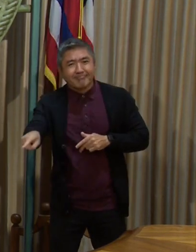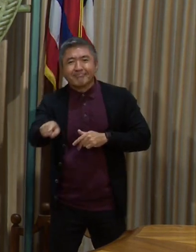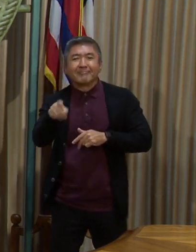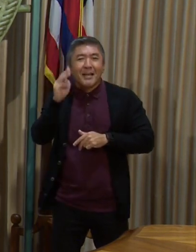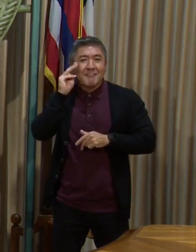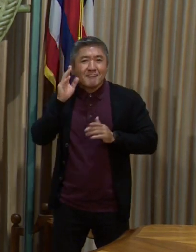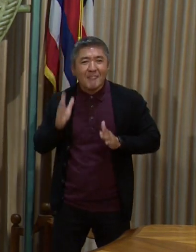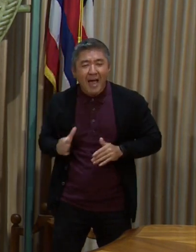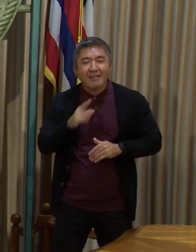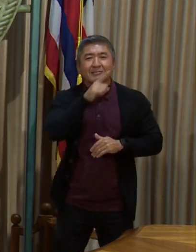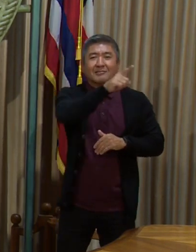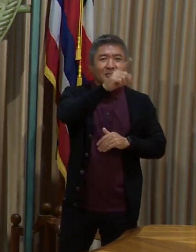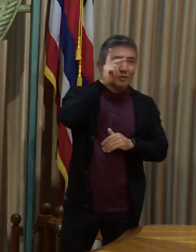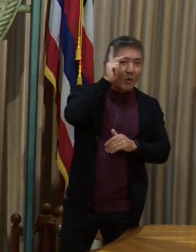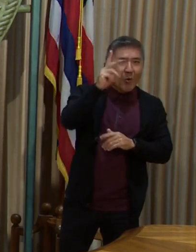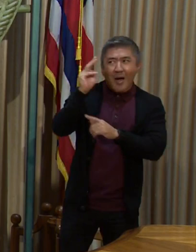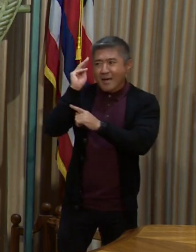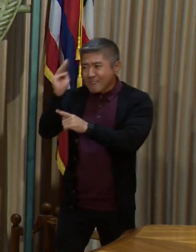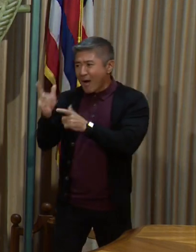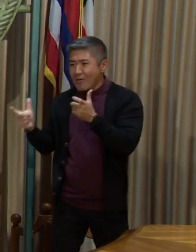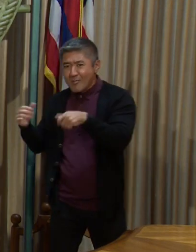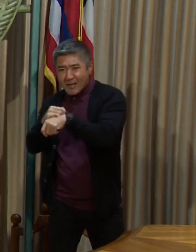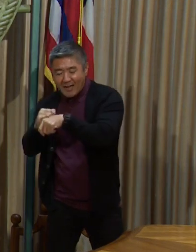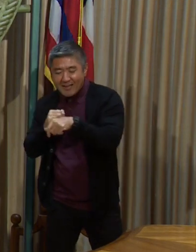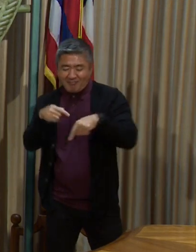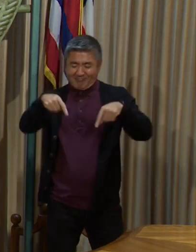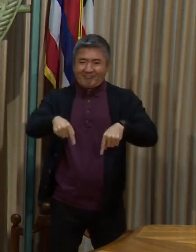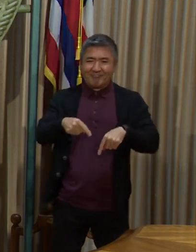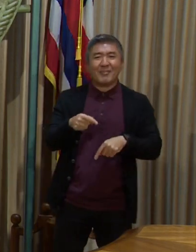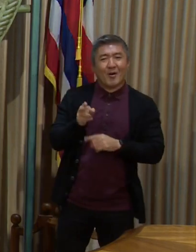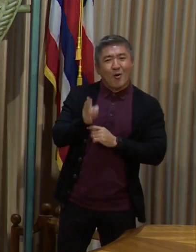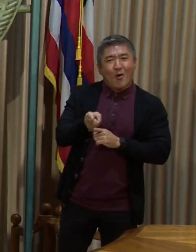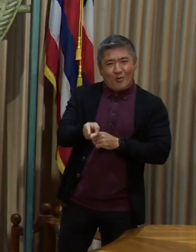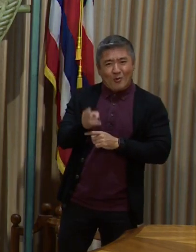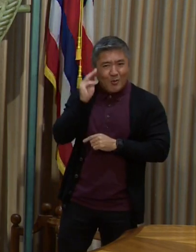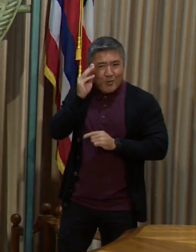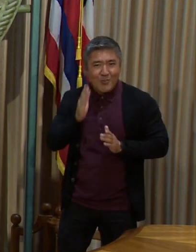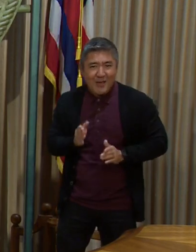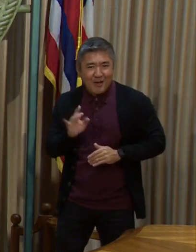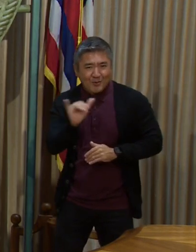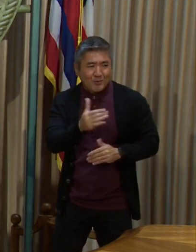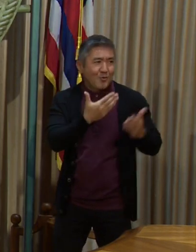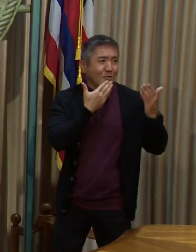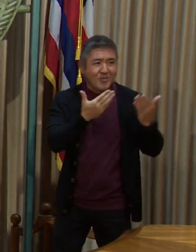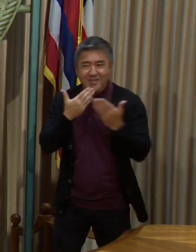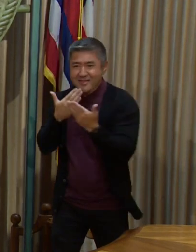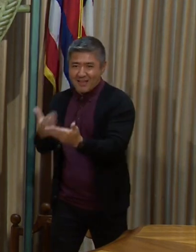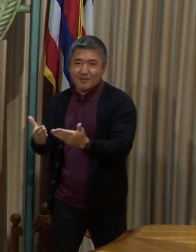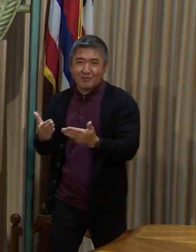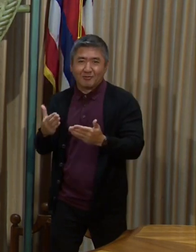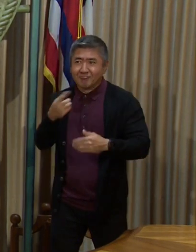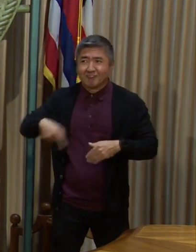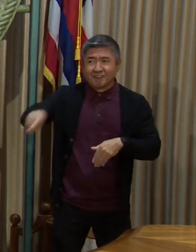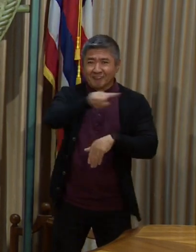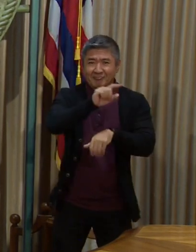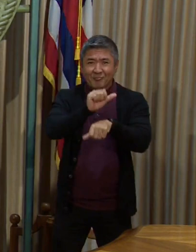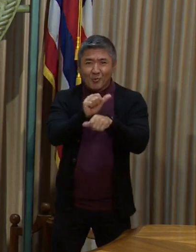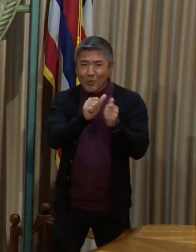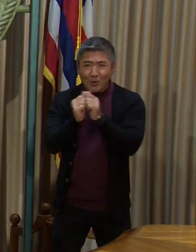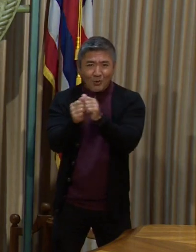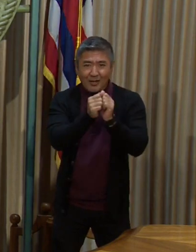Anne Roth, and Mayor Blangiardi here on Oahu, for all of their work in making this happen.